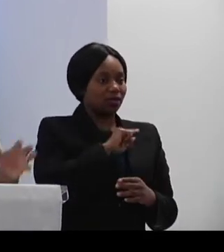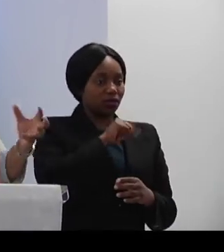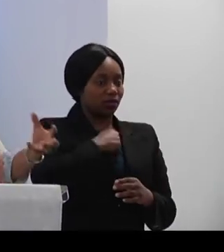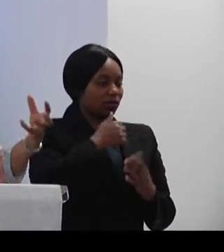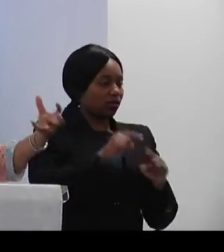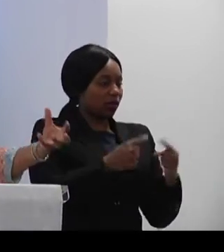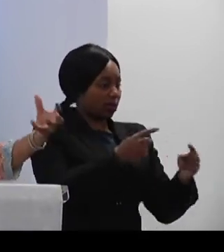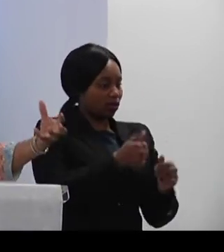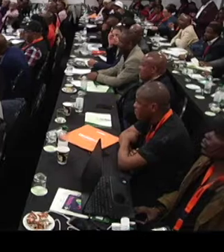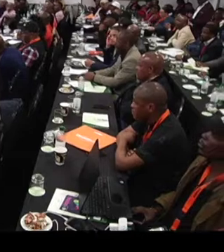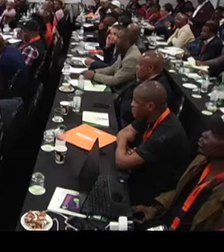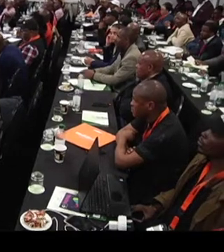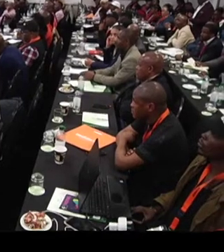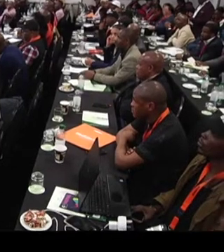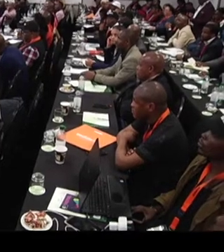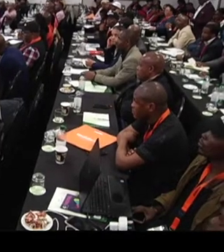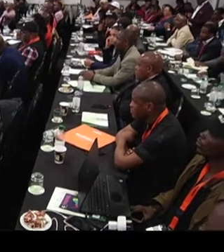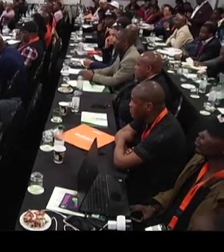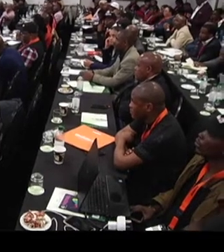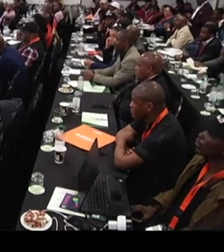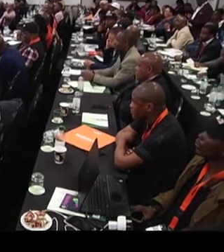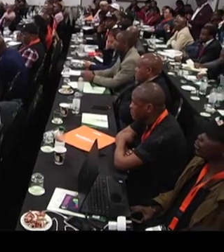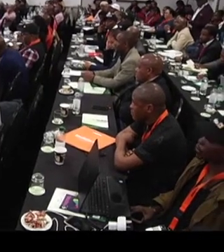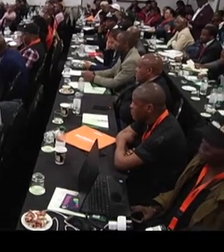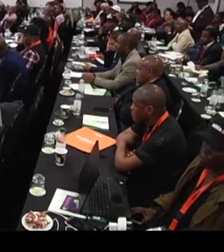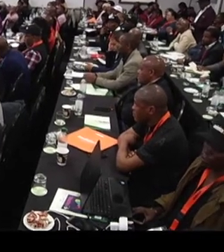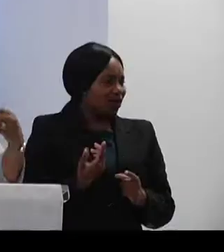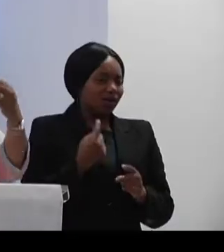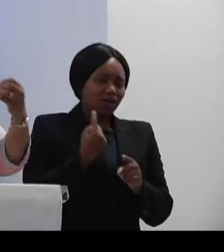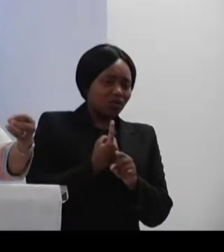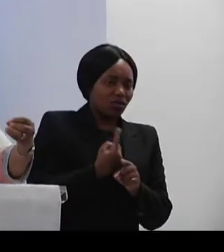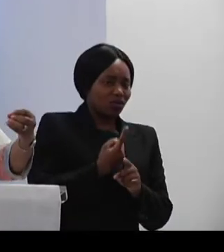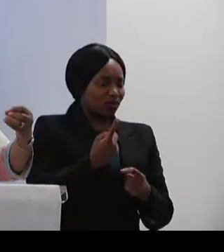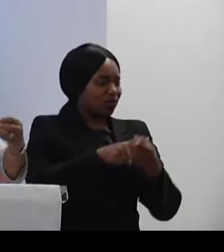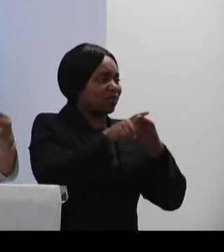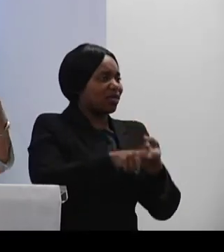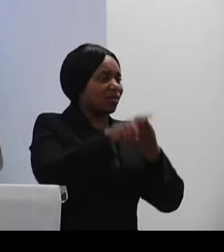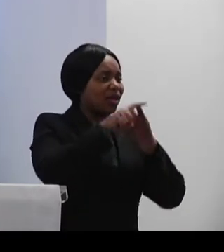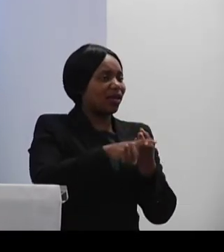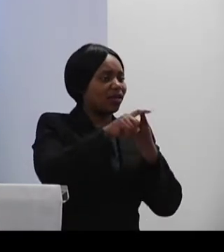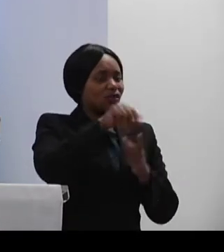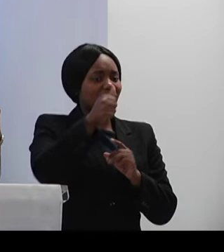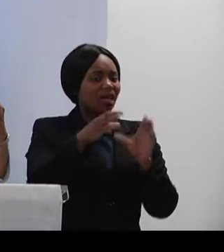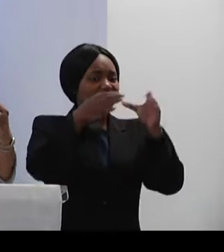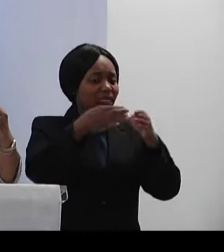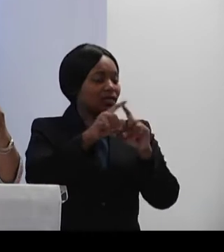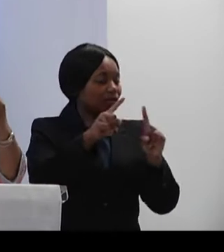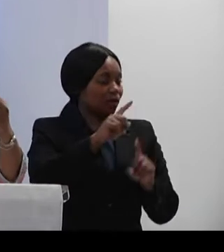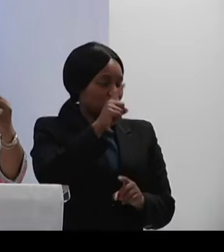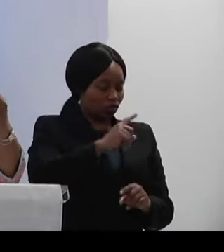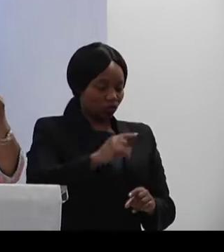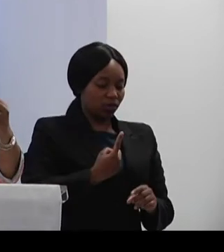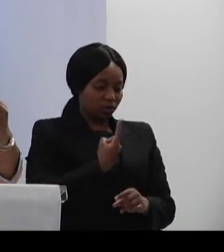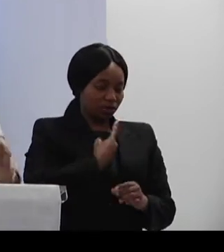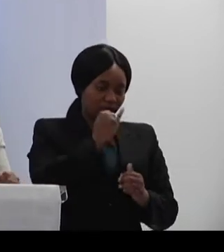the ones that are small, the ones that are perceived to be dependent, but we must also begin to